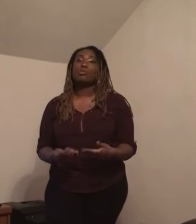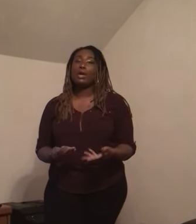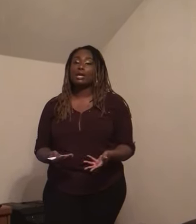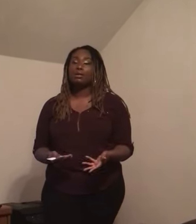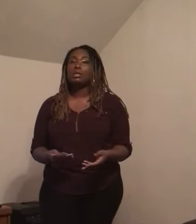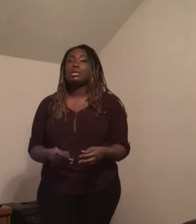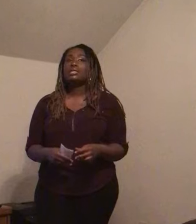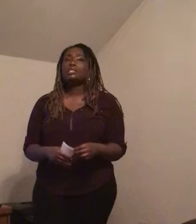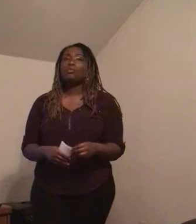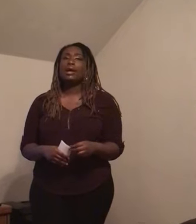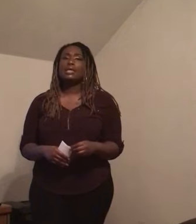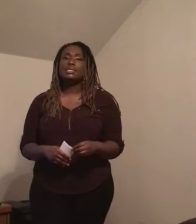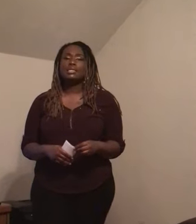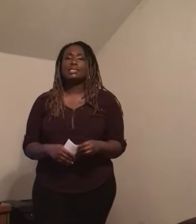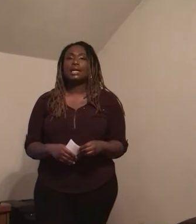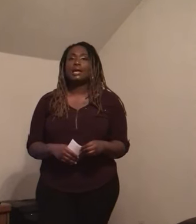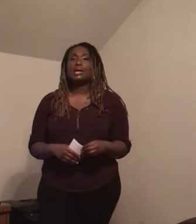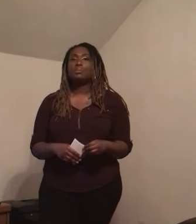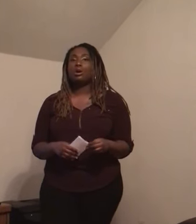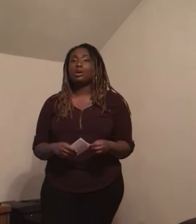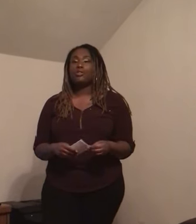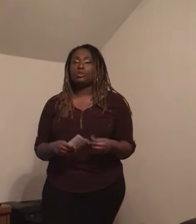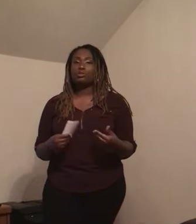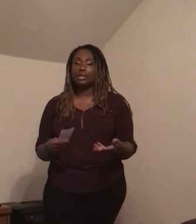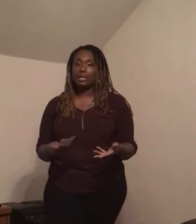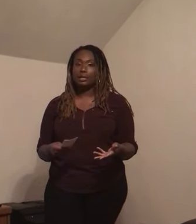well. So why isn't sign part of the curriculum?